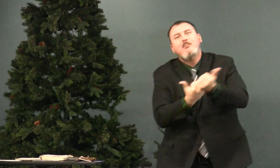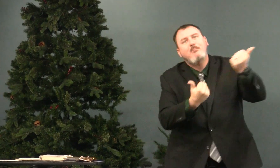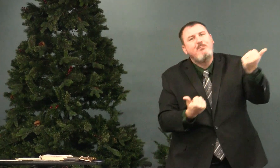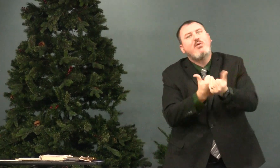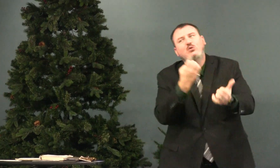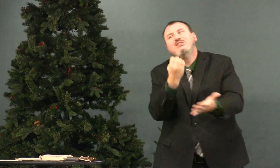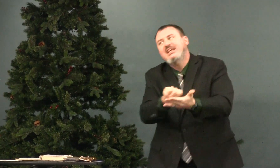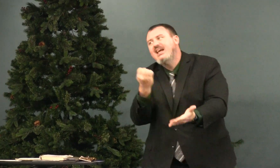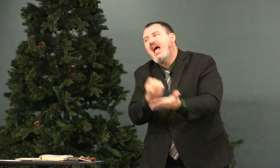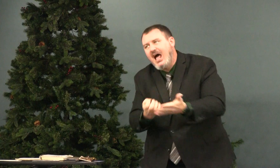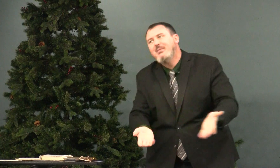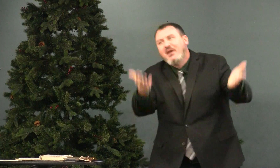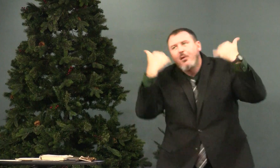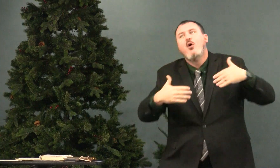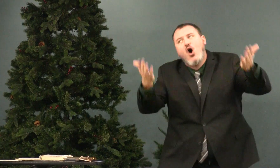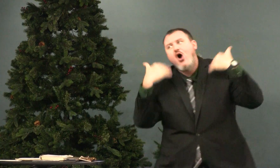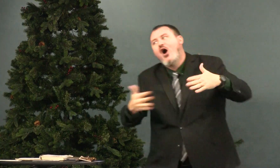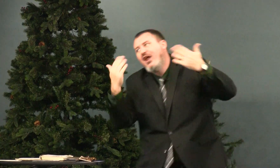buy. Support the economy.